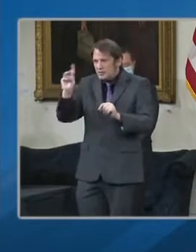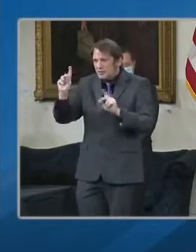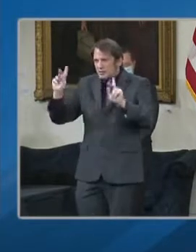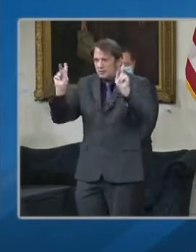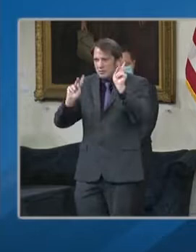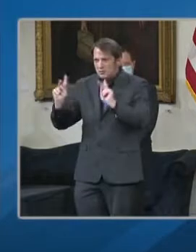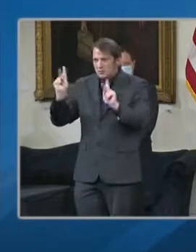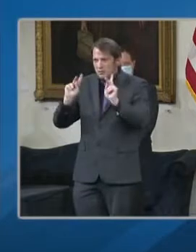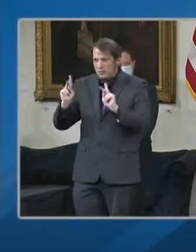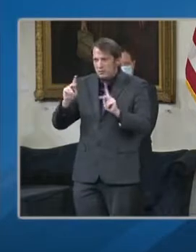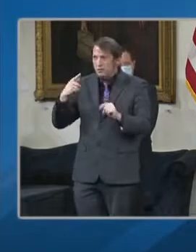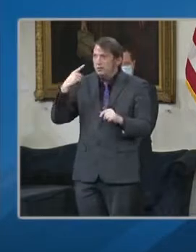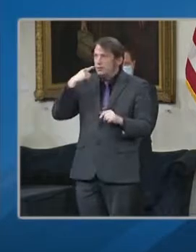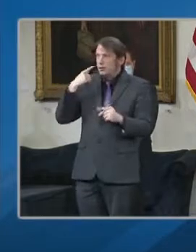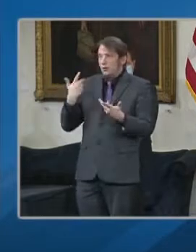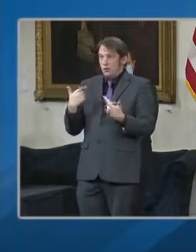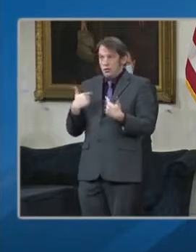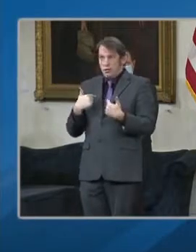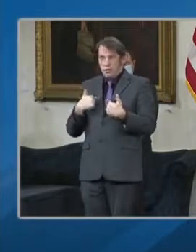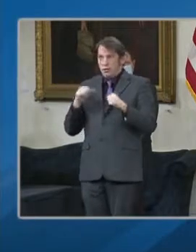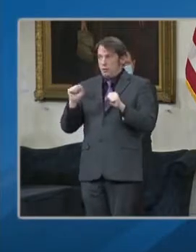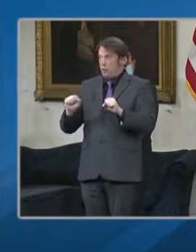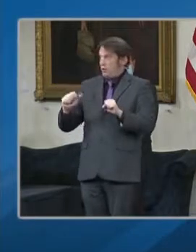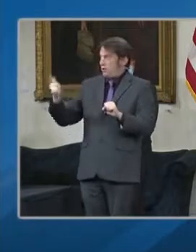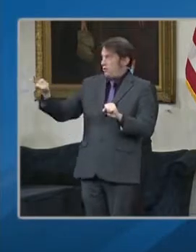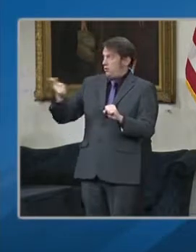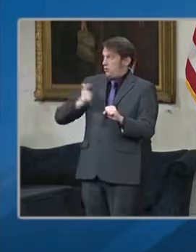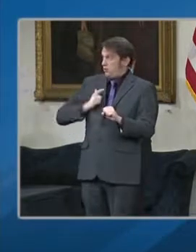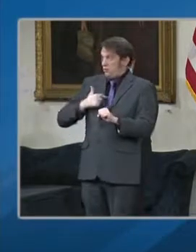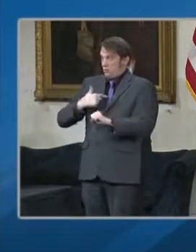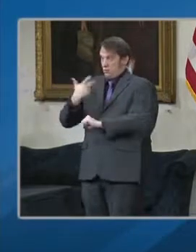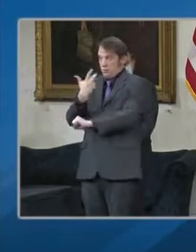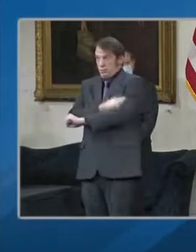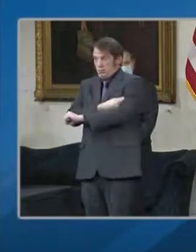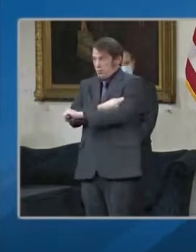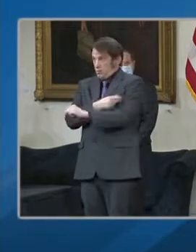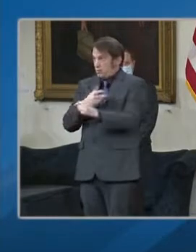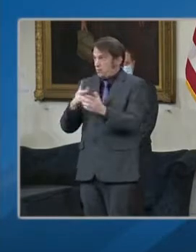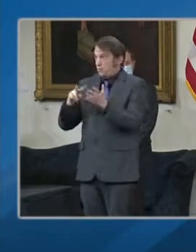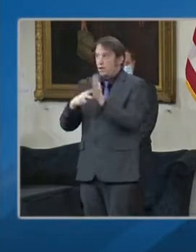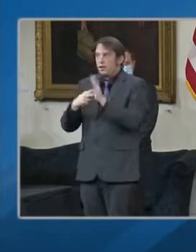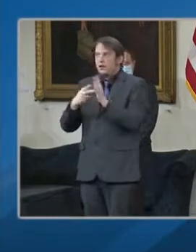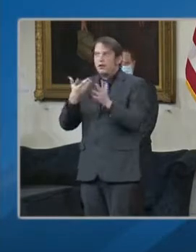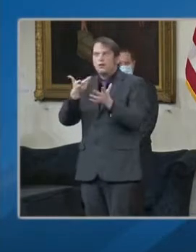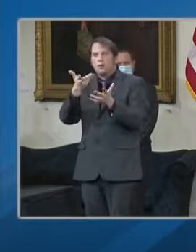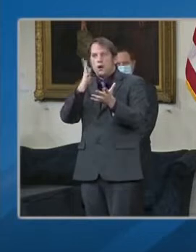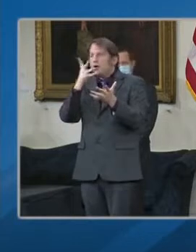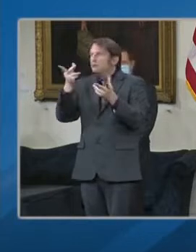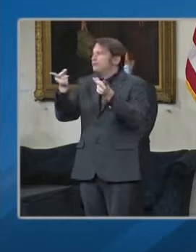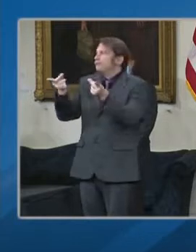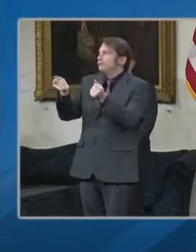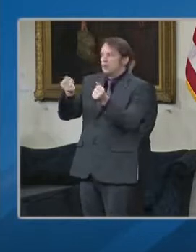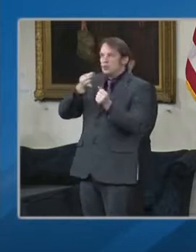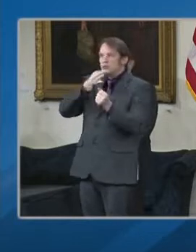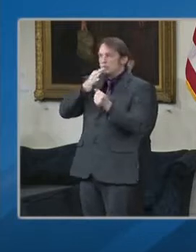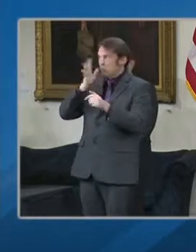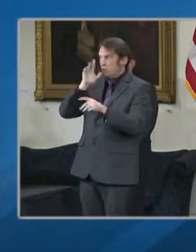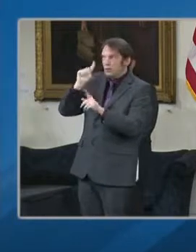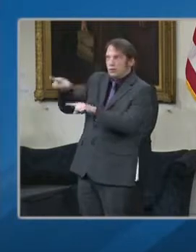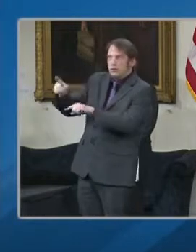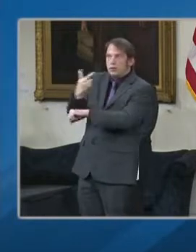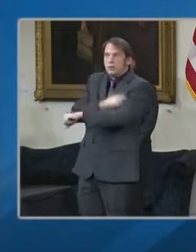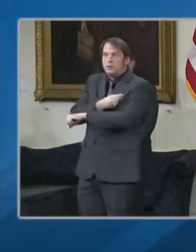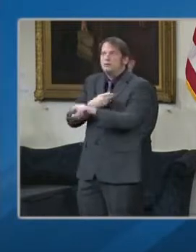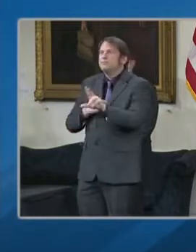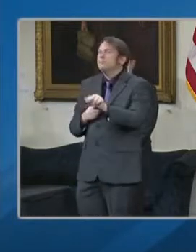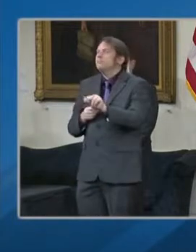for a vaccine does not mean that you can immediately get a vaccine and that we can't schedule appointments